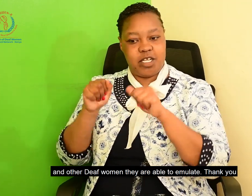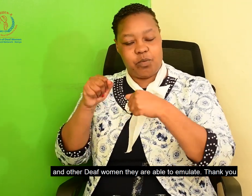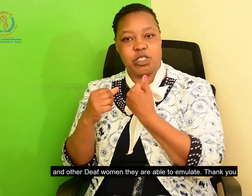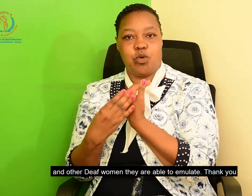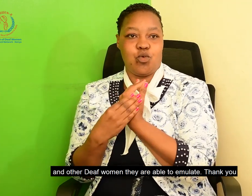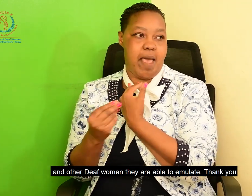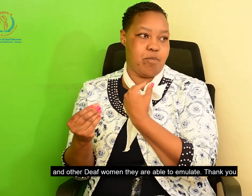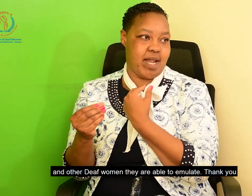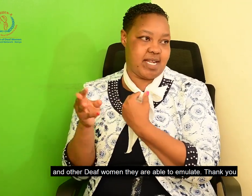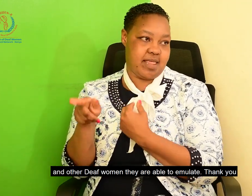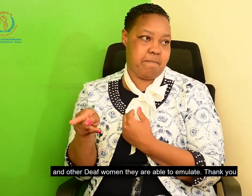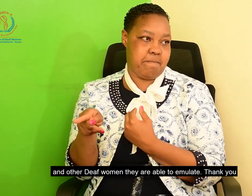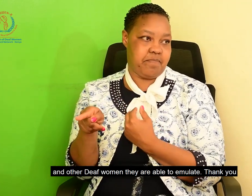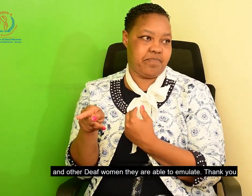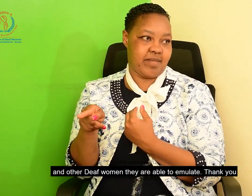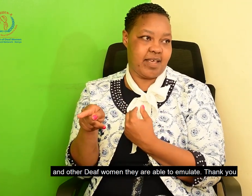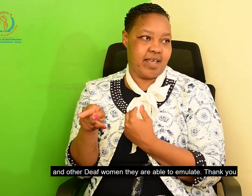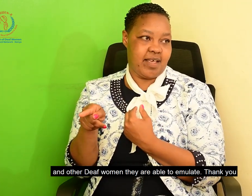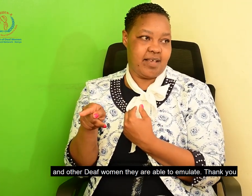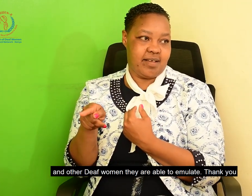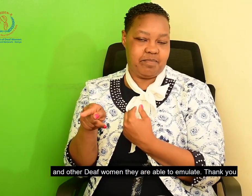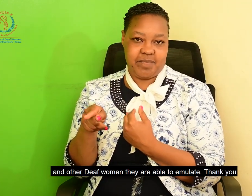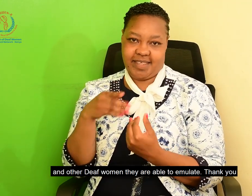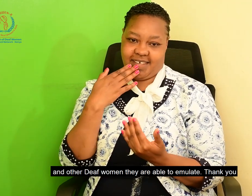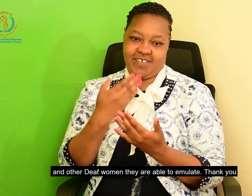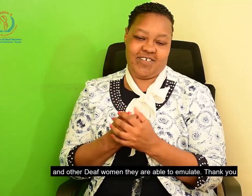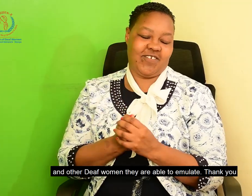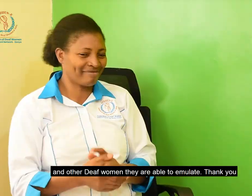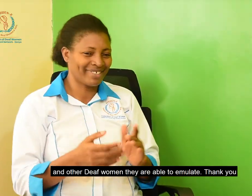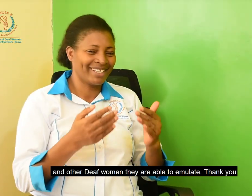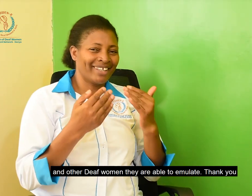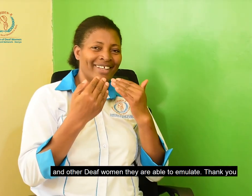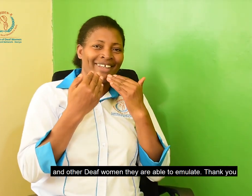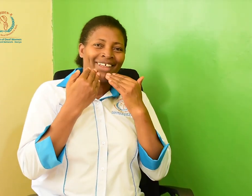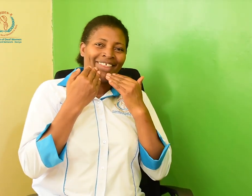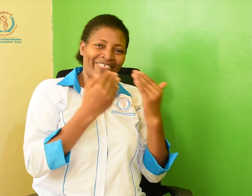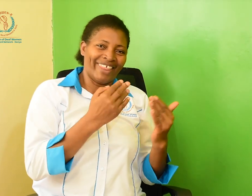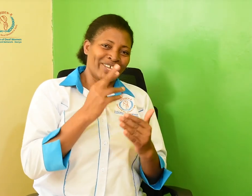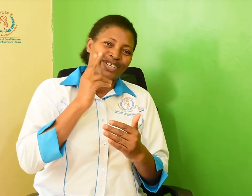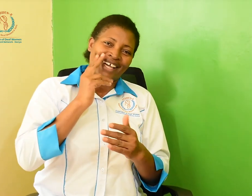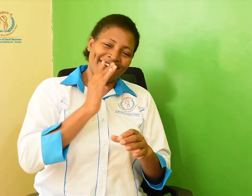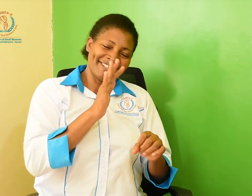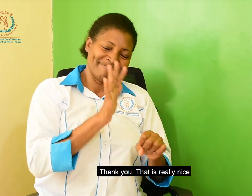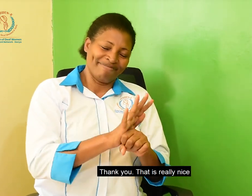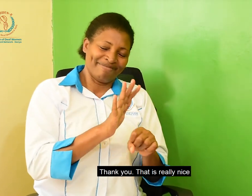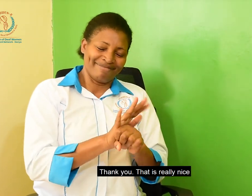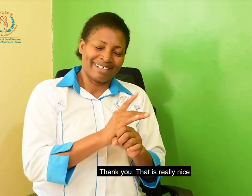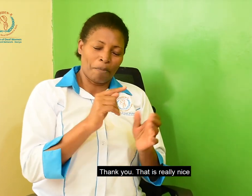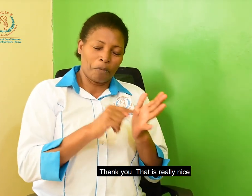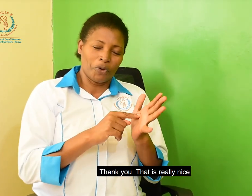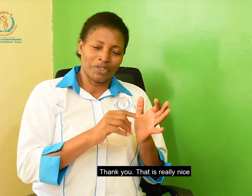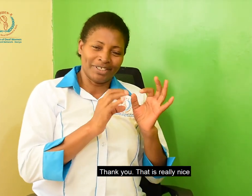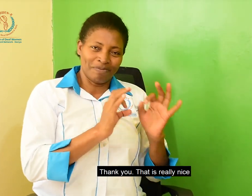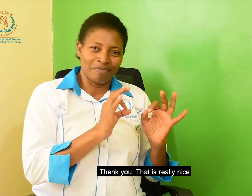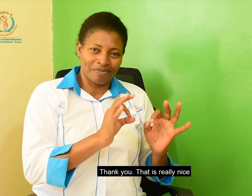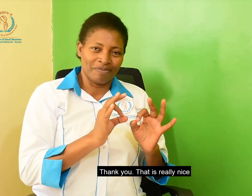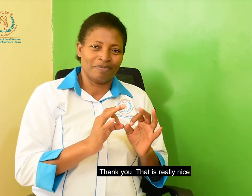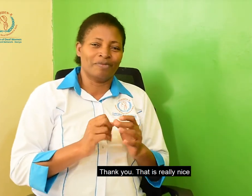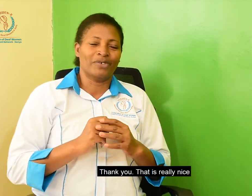deaf women have achieved, then they are able to emulate them. Thank you. Thank you very much. Thank you,